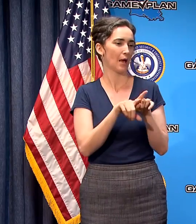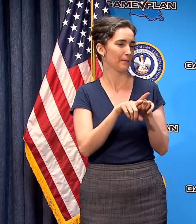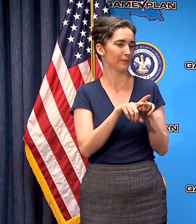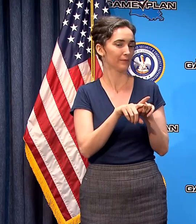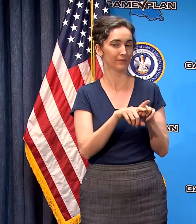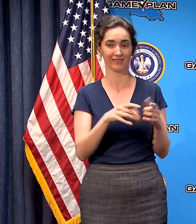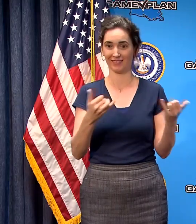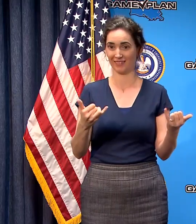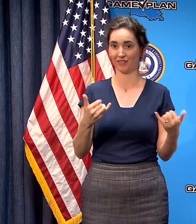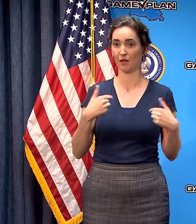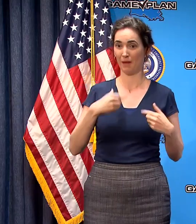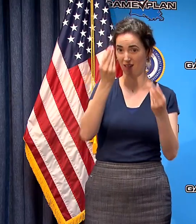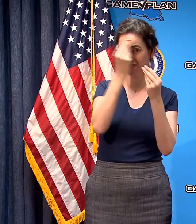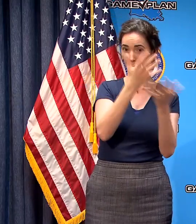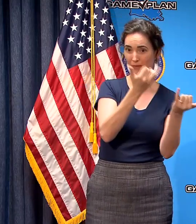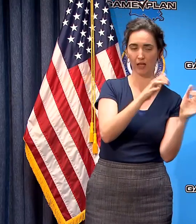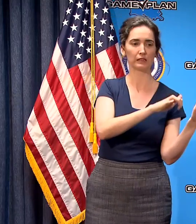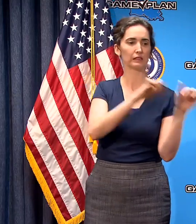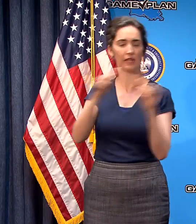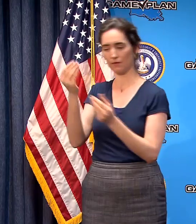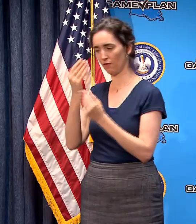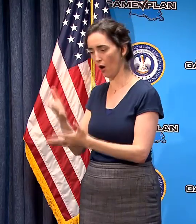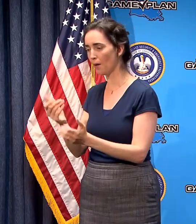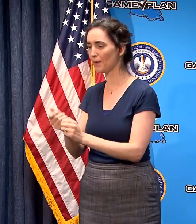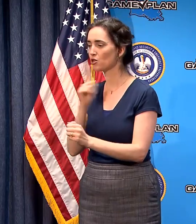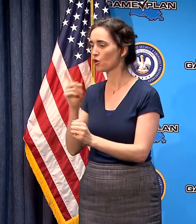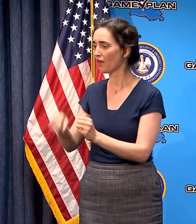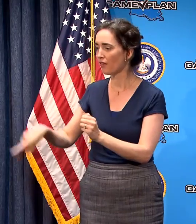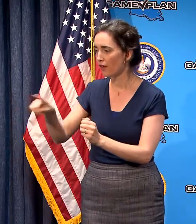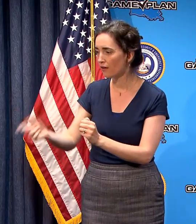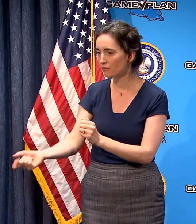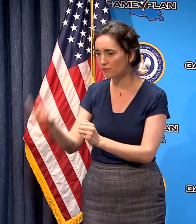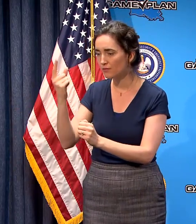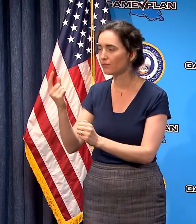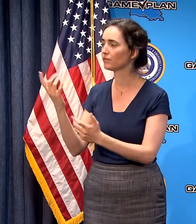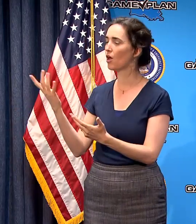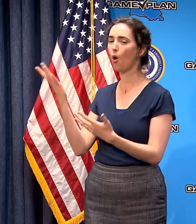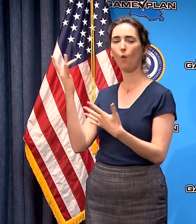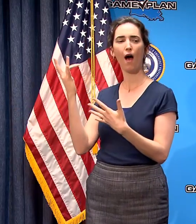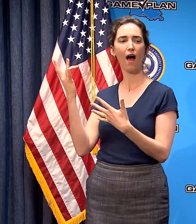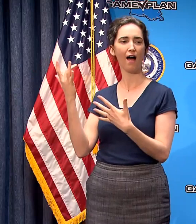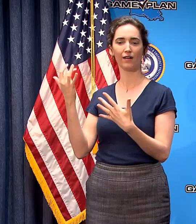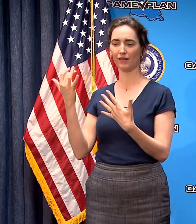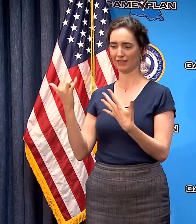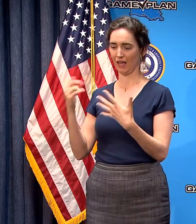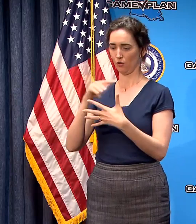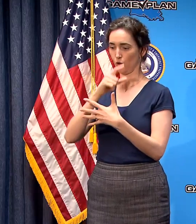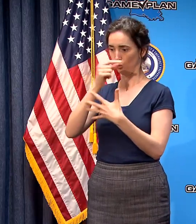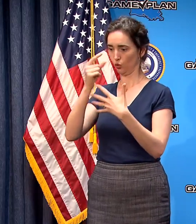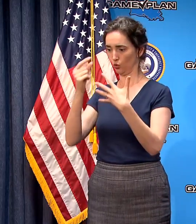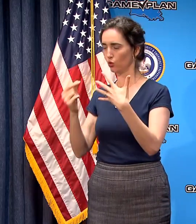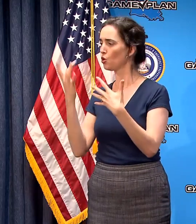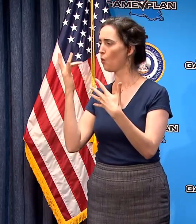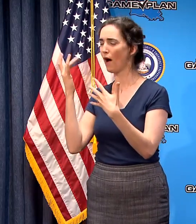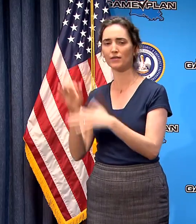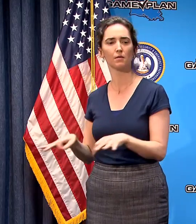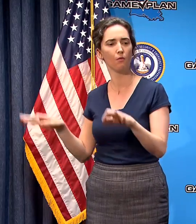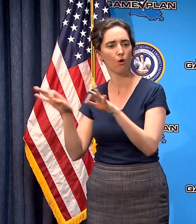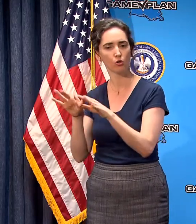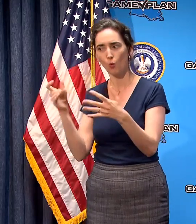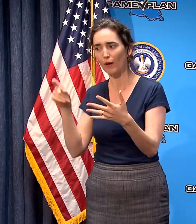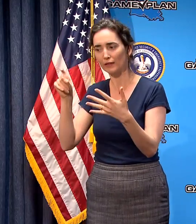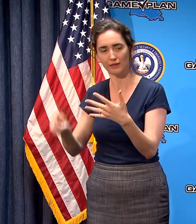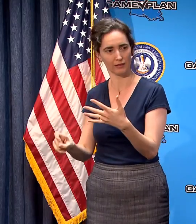with them that I'm having with you right now so that they understand why we're taking this action why I believe it's necessary